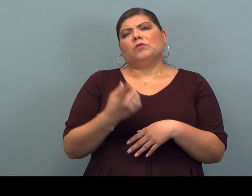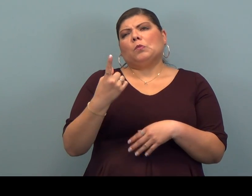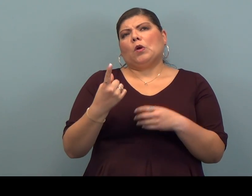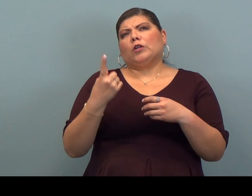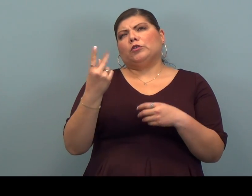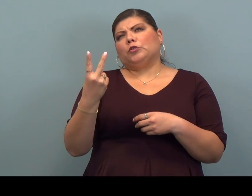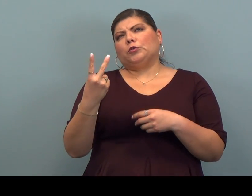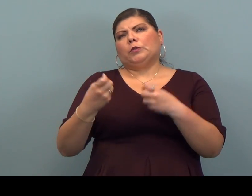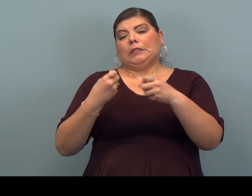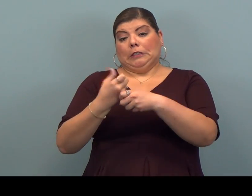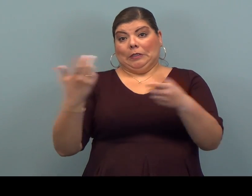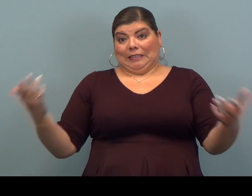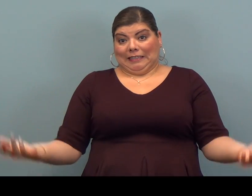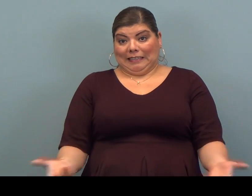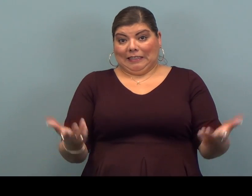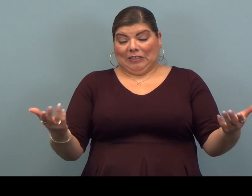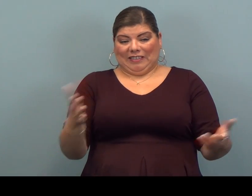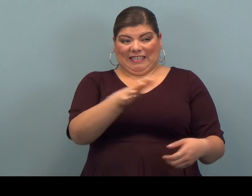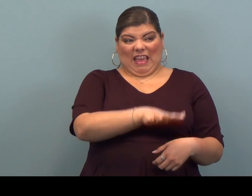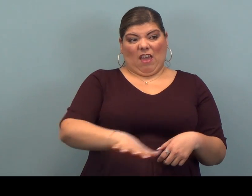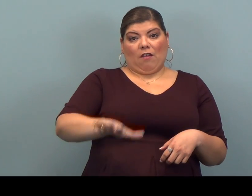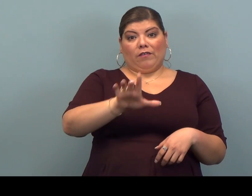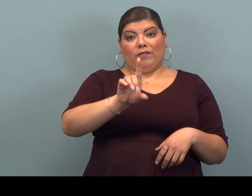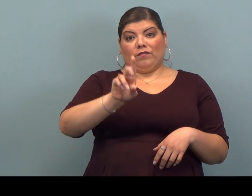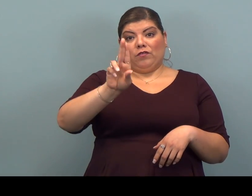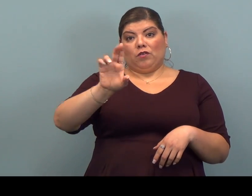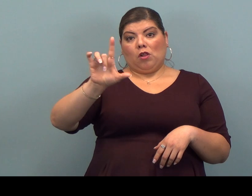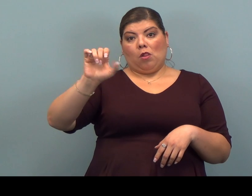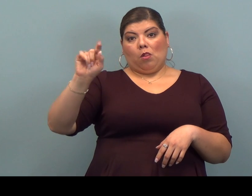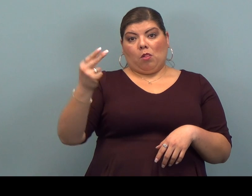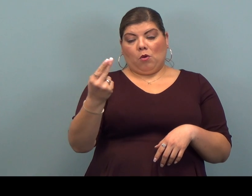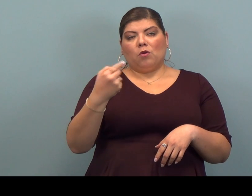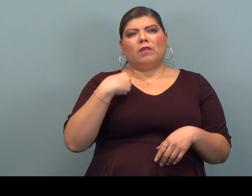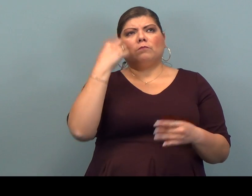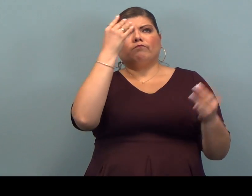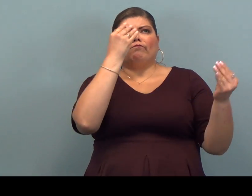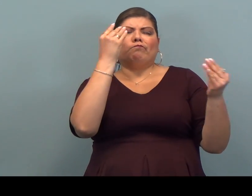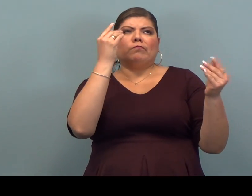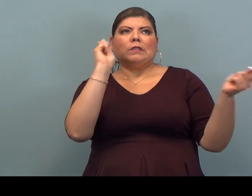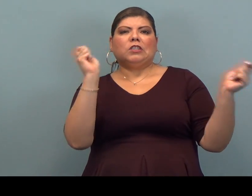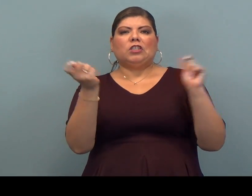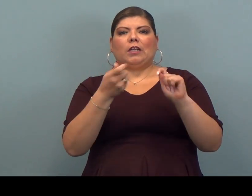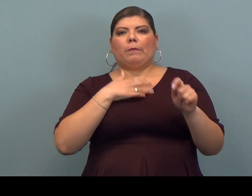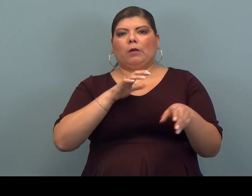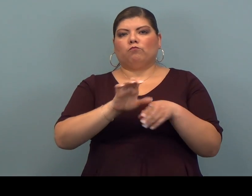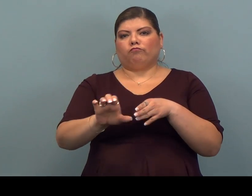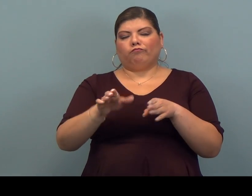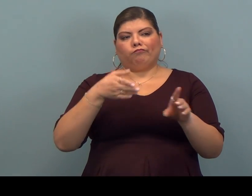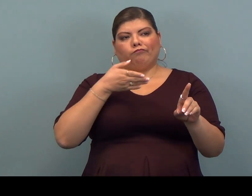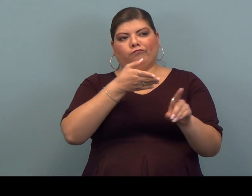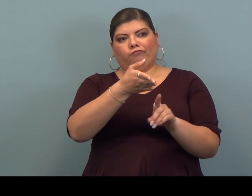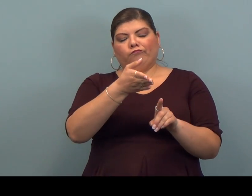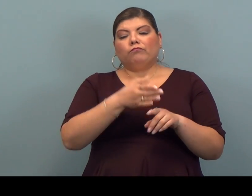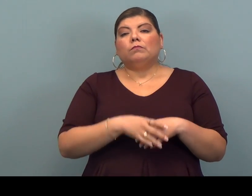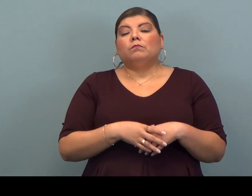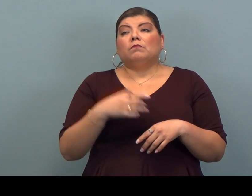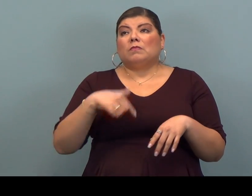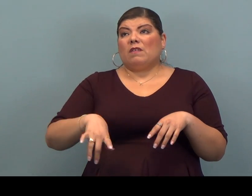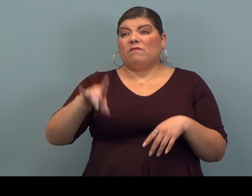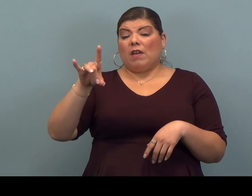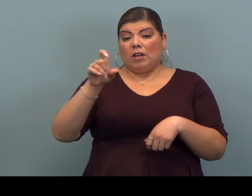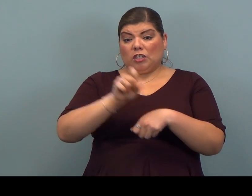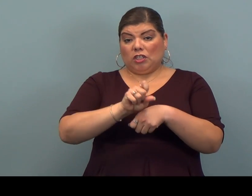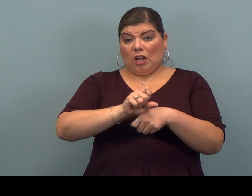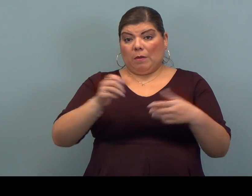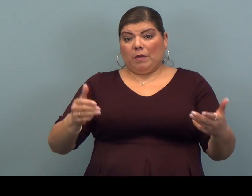two here in Duluth, I started thinking about making a change in my career and I found a